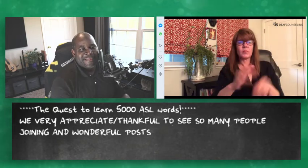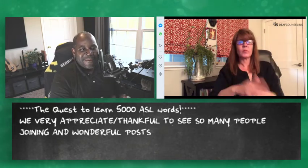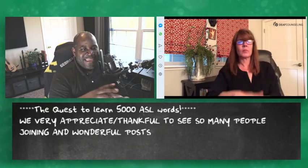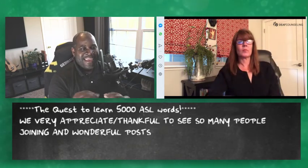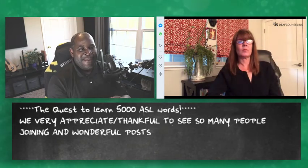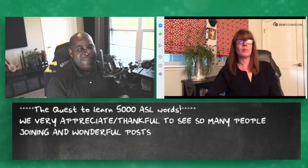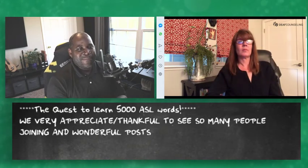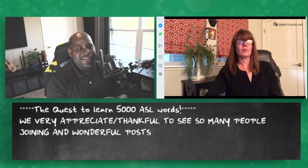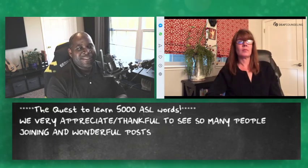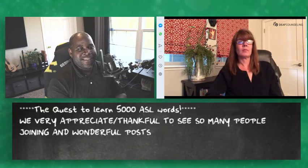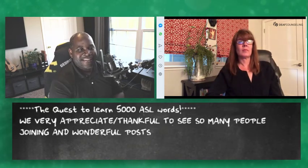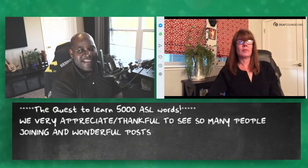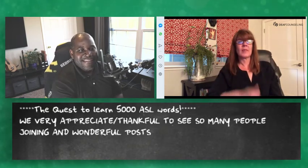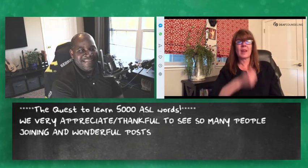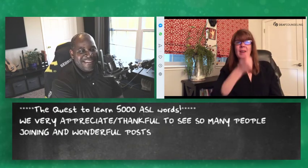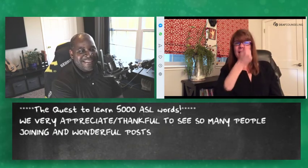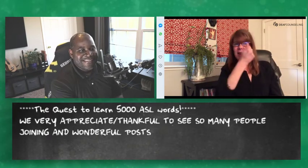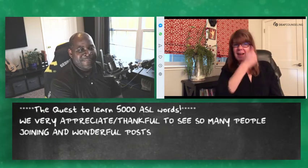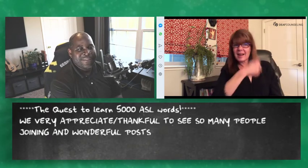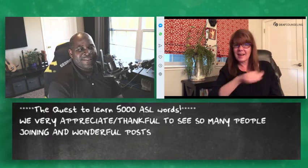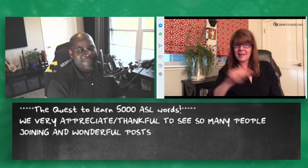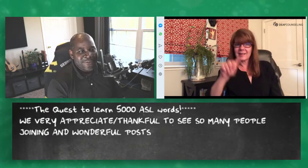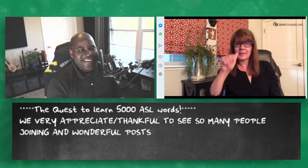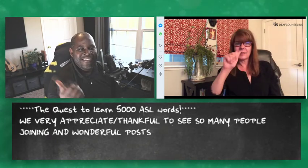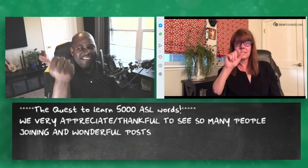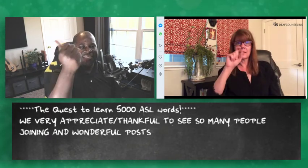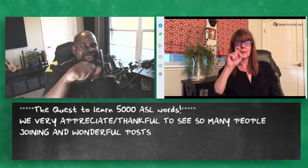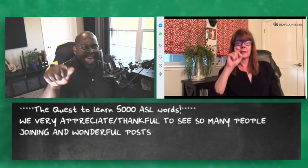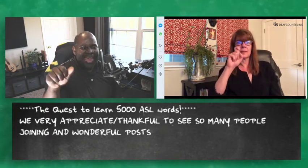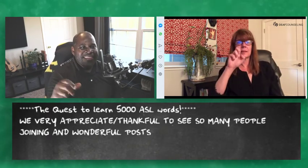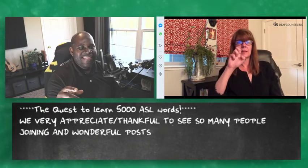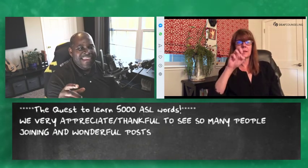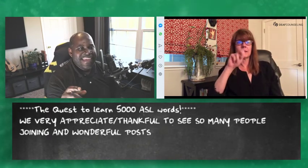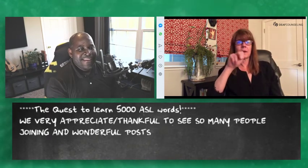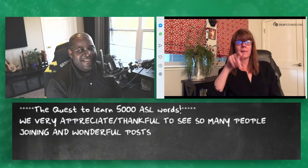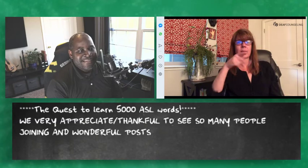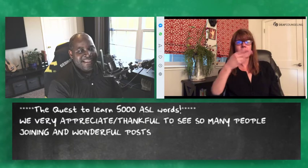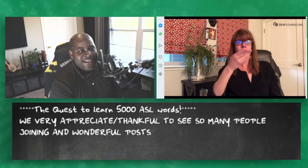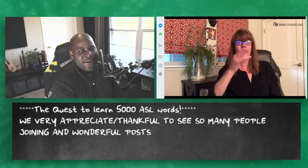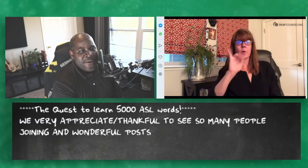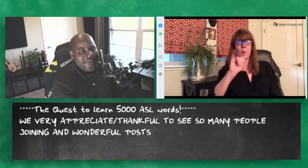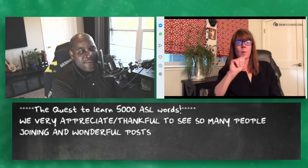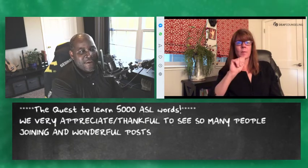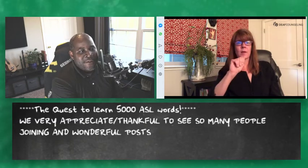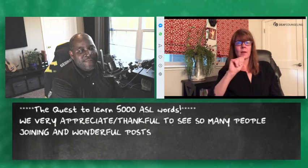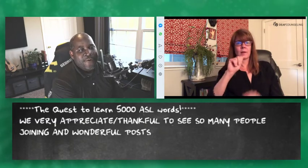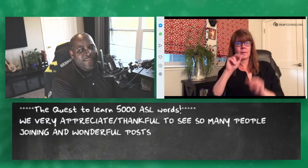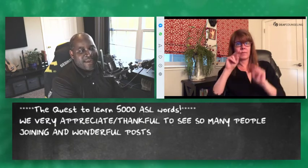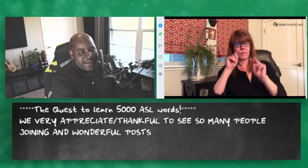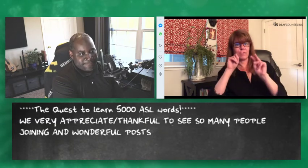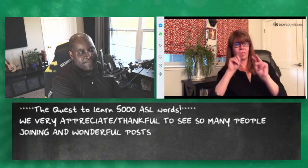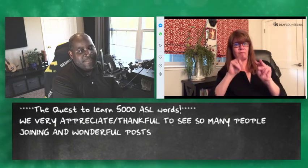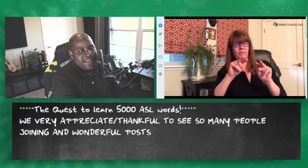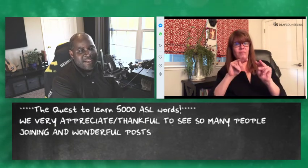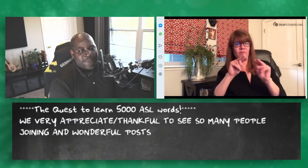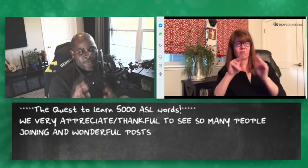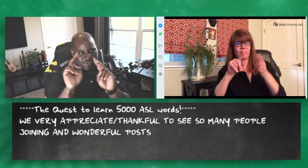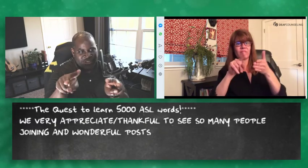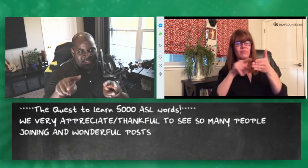belittling sentences belittling phrases anything xenophobia where she can